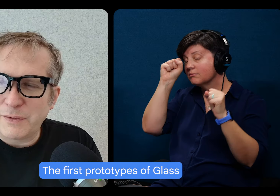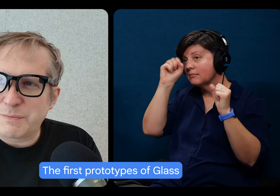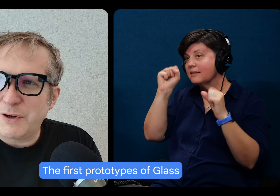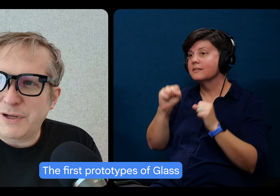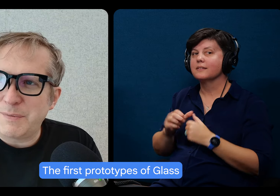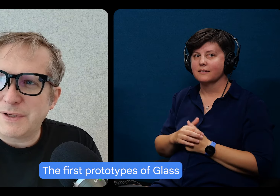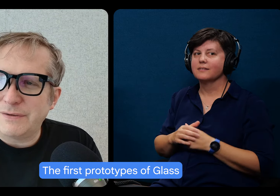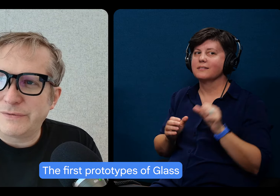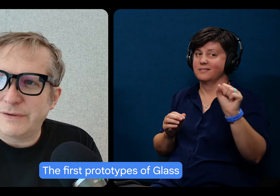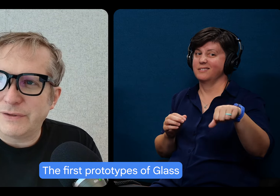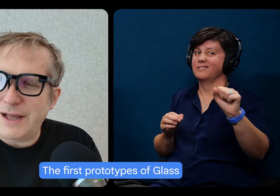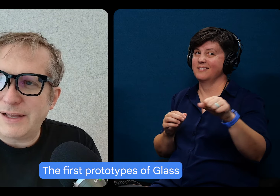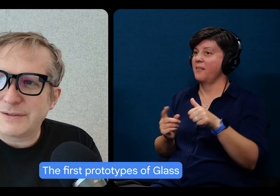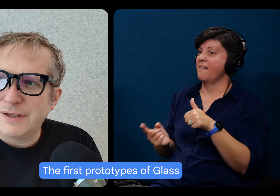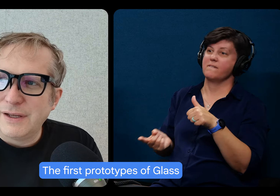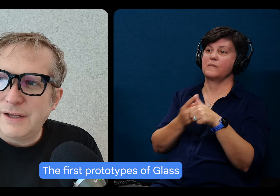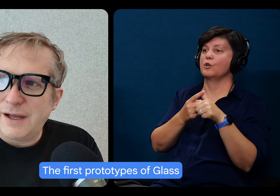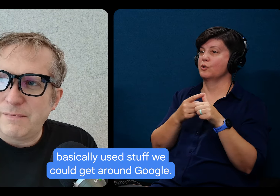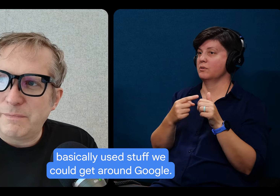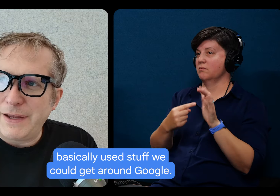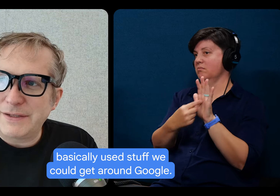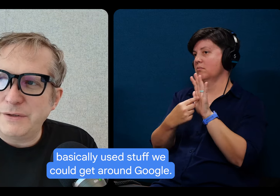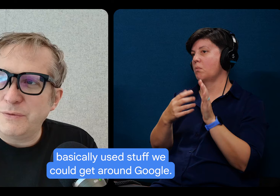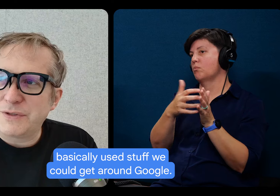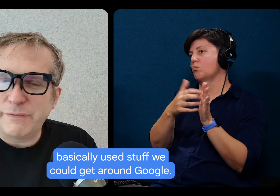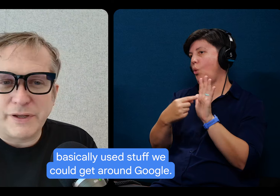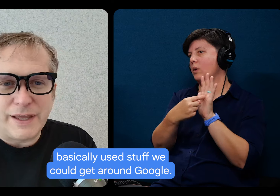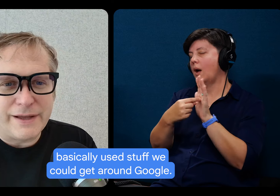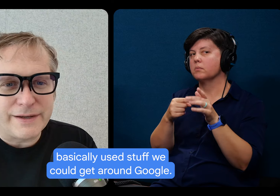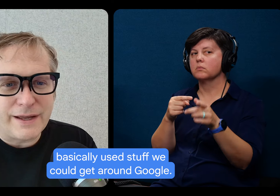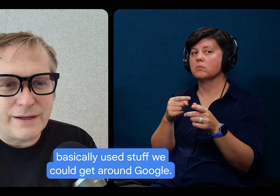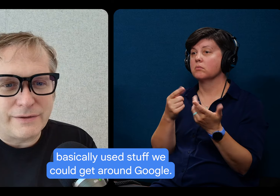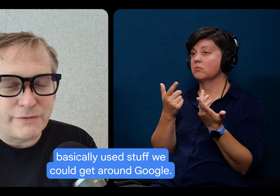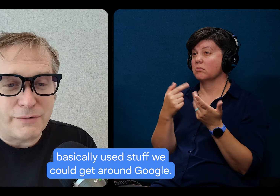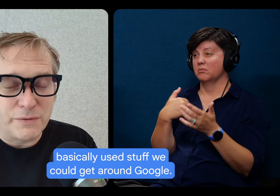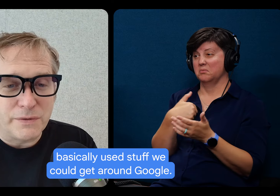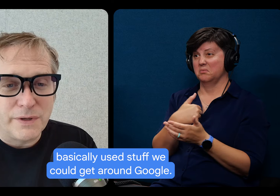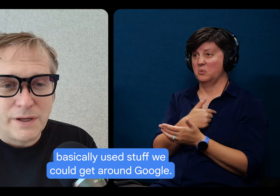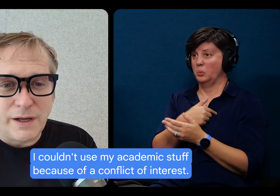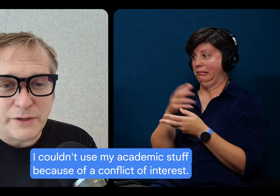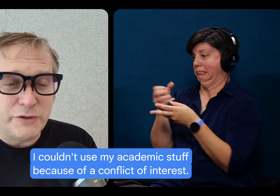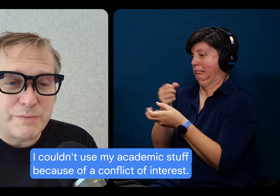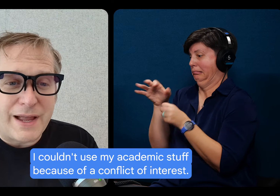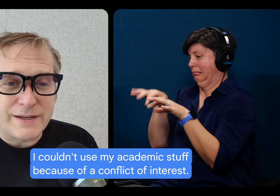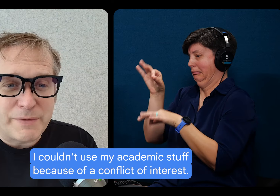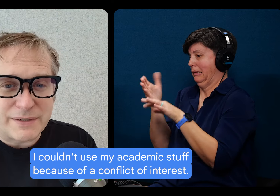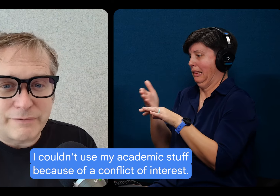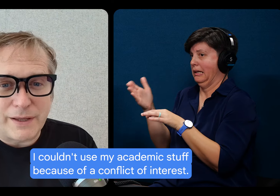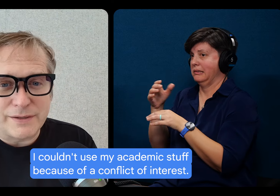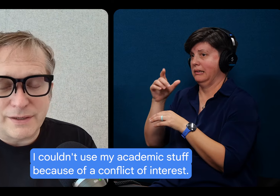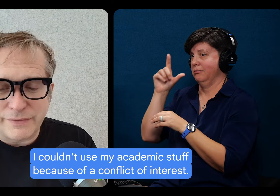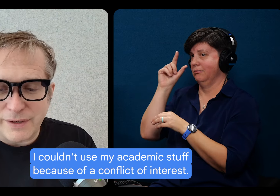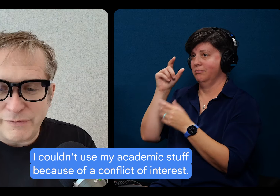first prototypes of glass basically used stuff we could get around Google. I couldn't use my academic